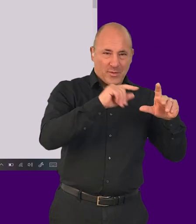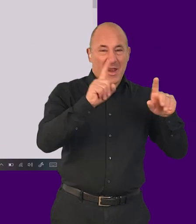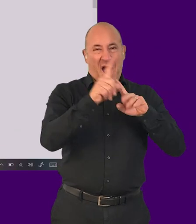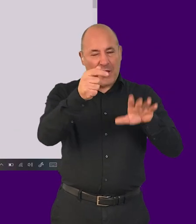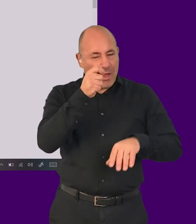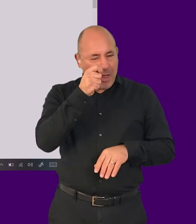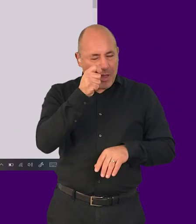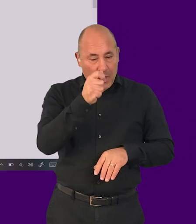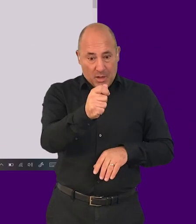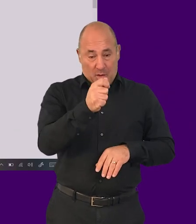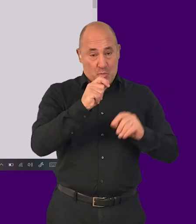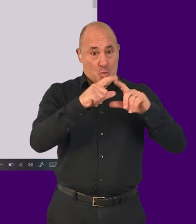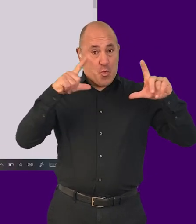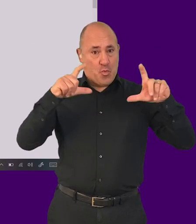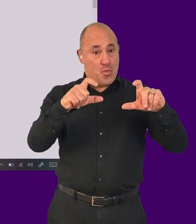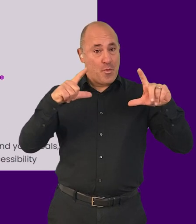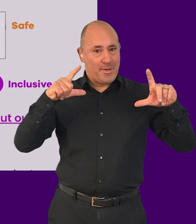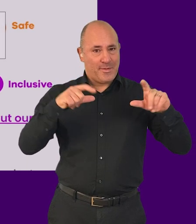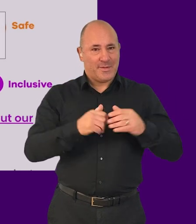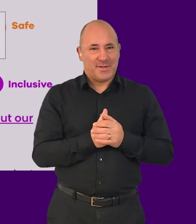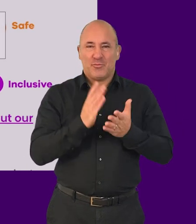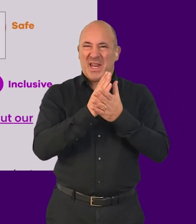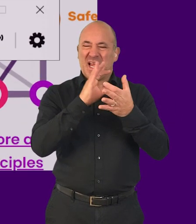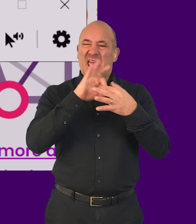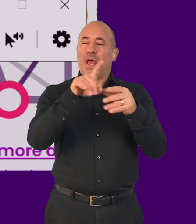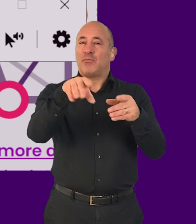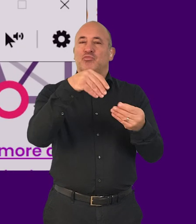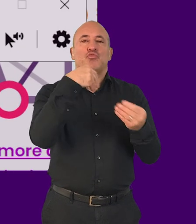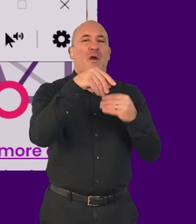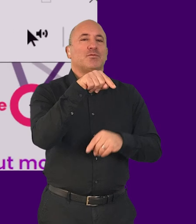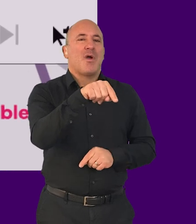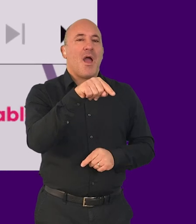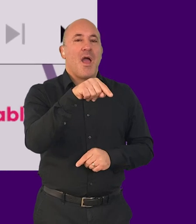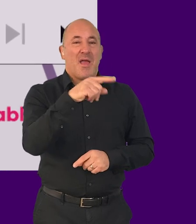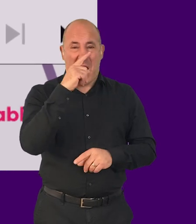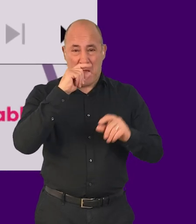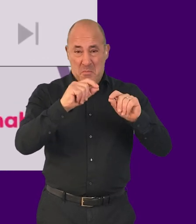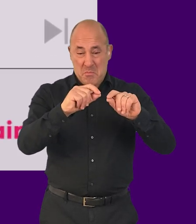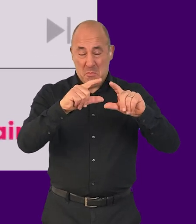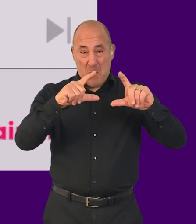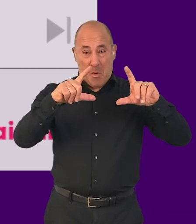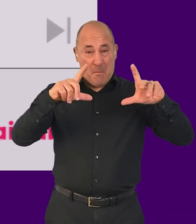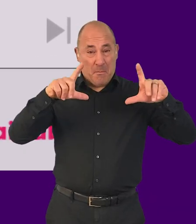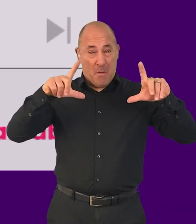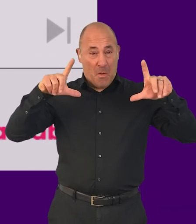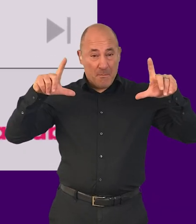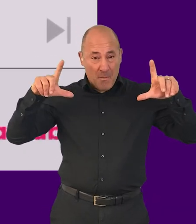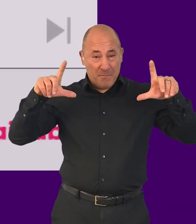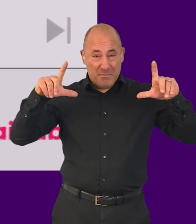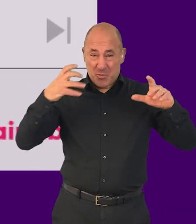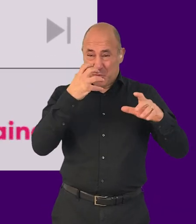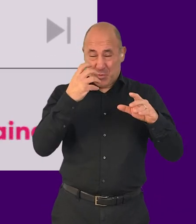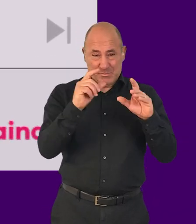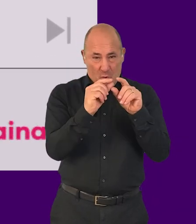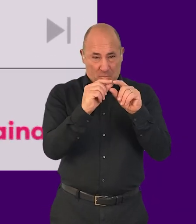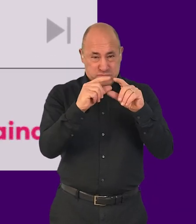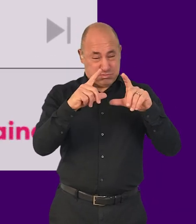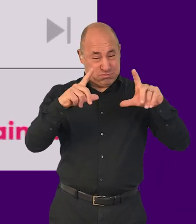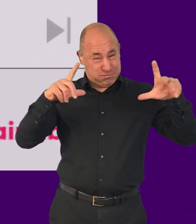magnifying glass. Depending on the software, you can enlarge content on screen to 60 times or 6,000